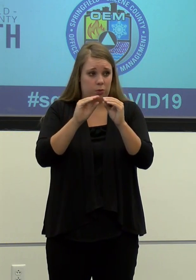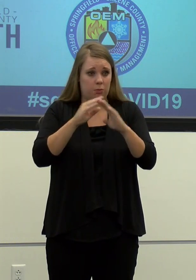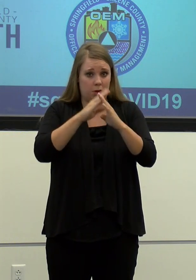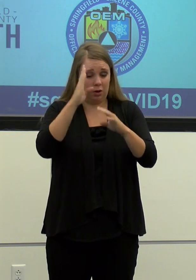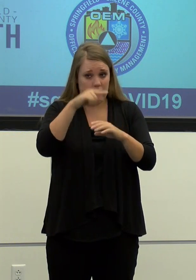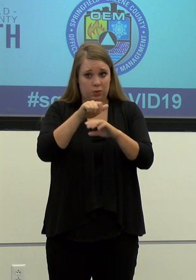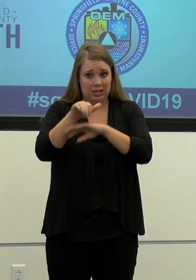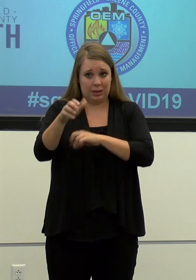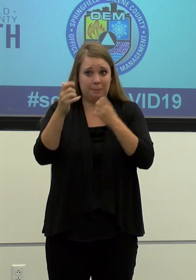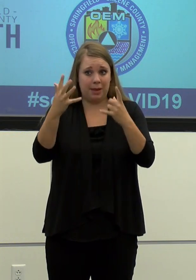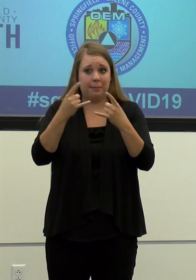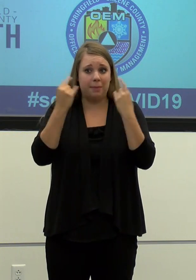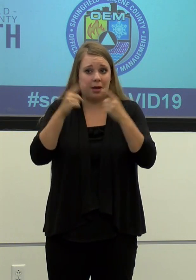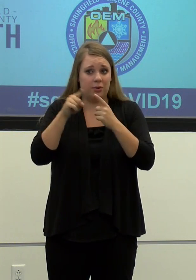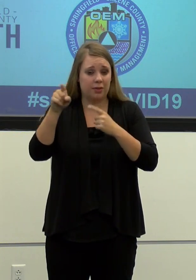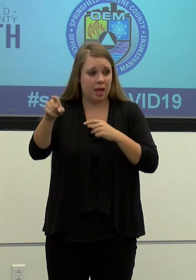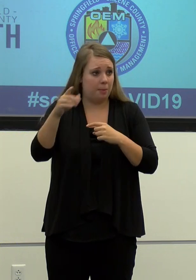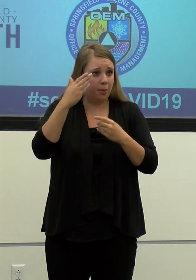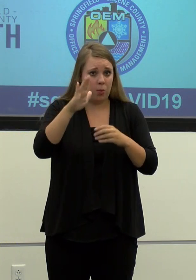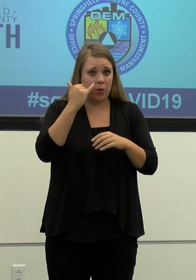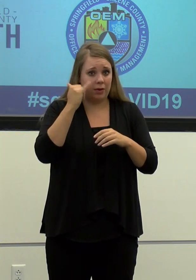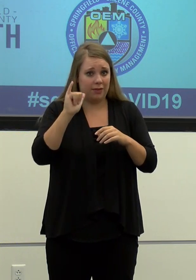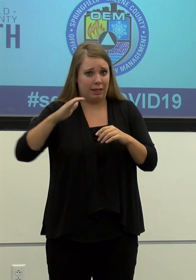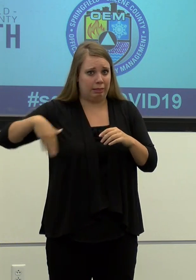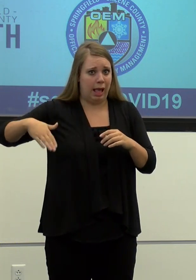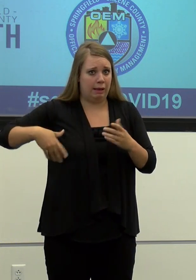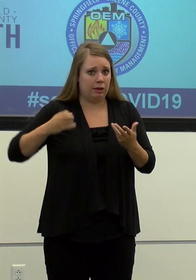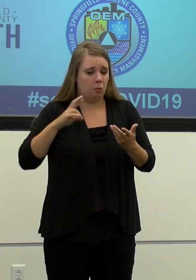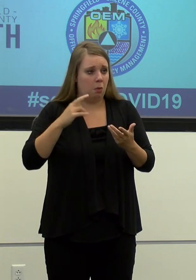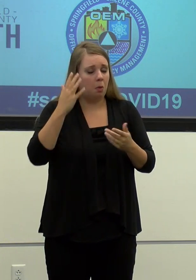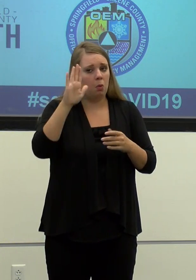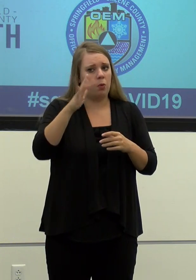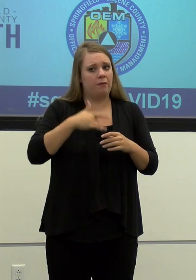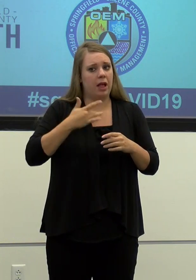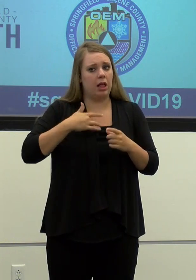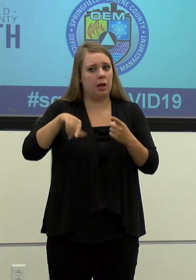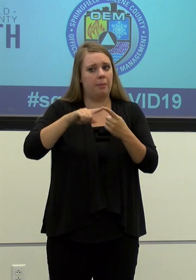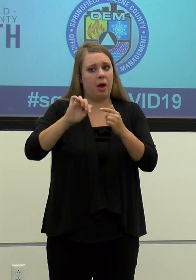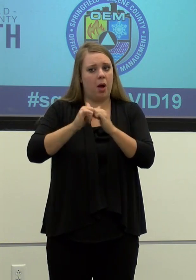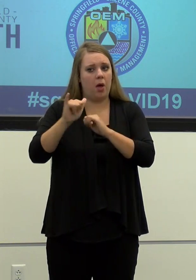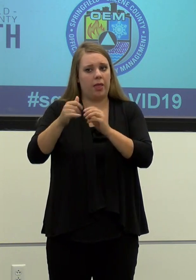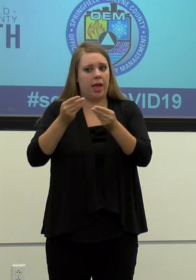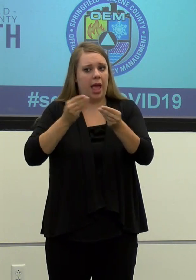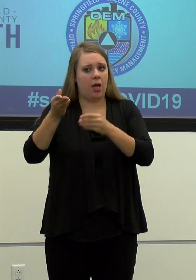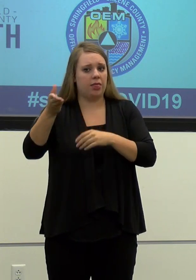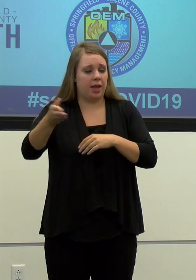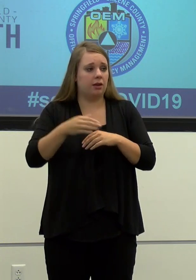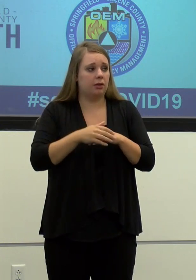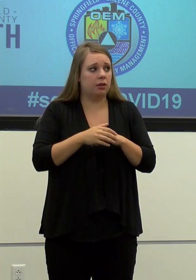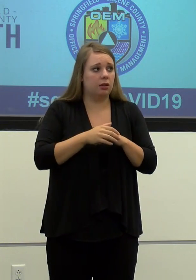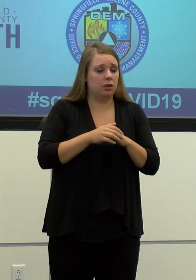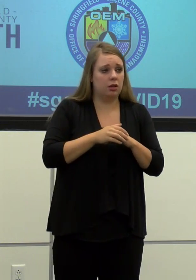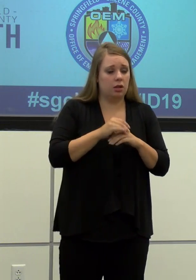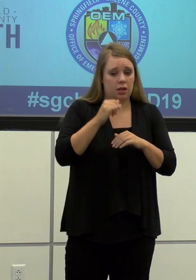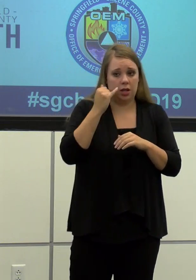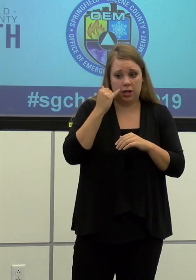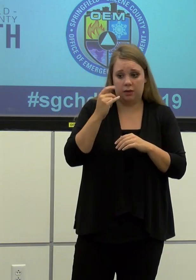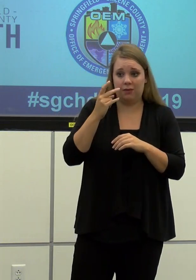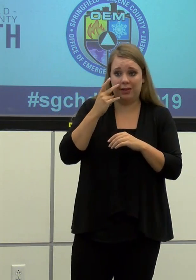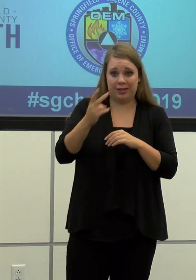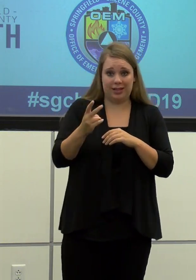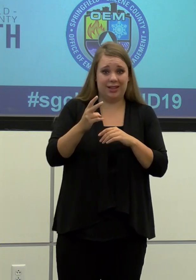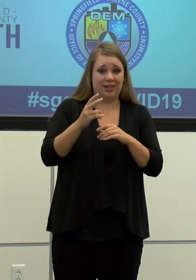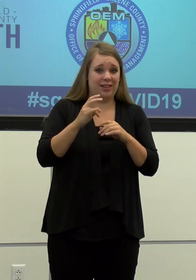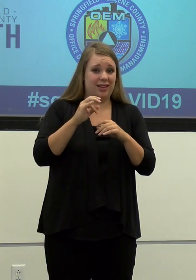sent a lot of masks over there and I don't know if that was a little late or what your feelings are about the way that if you followed, uh, institutional